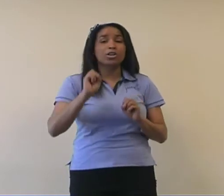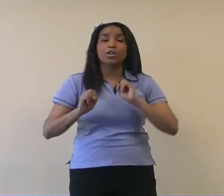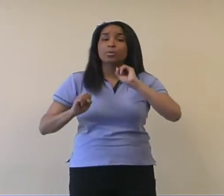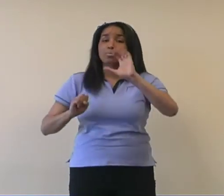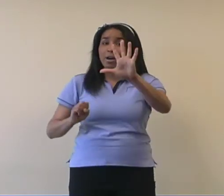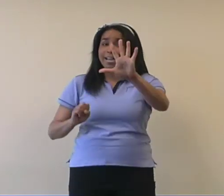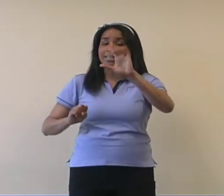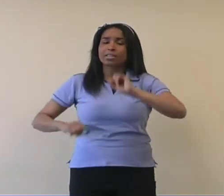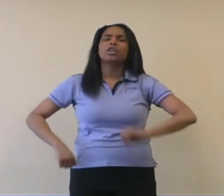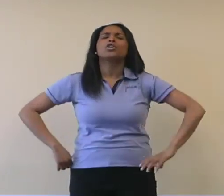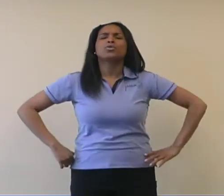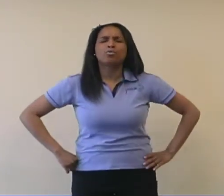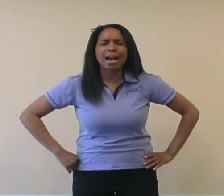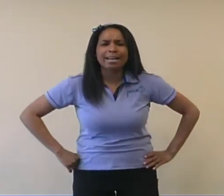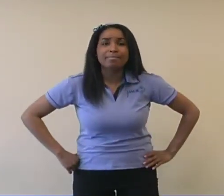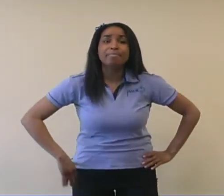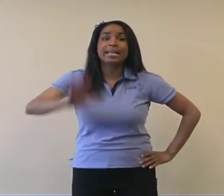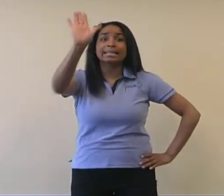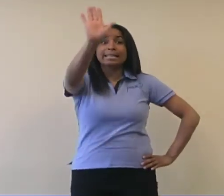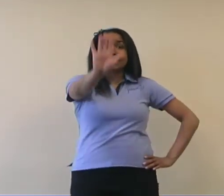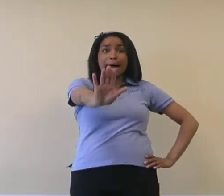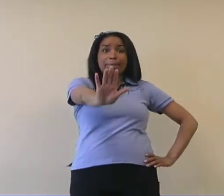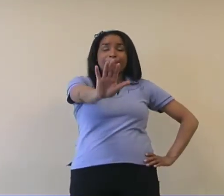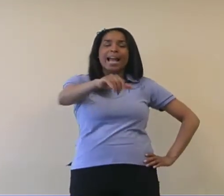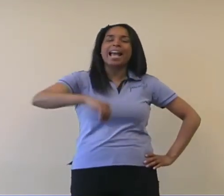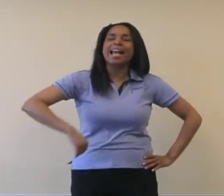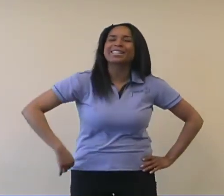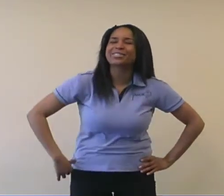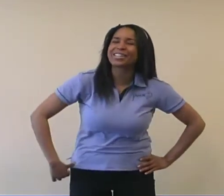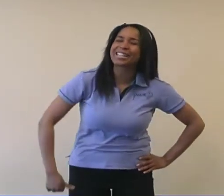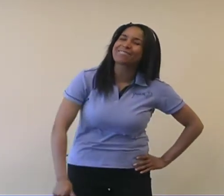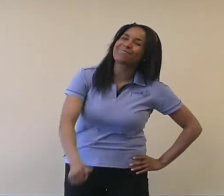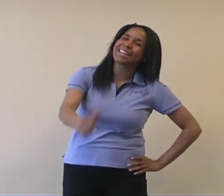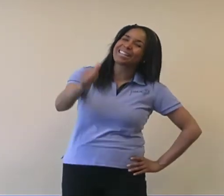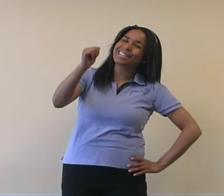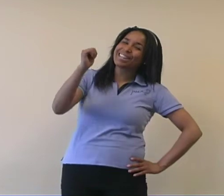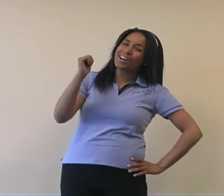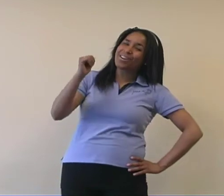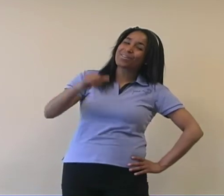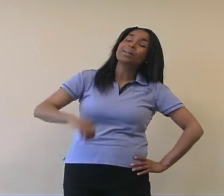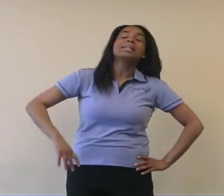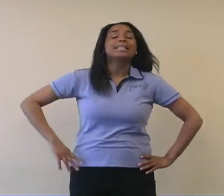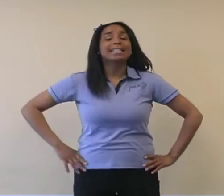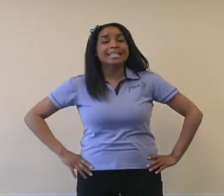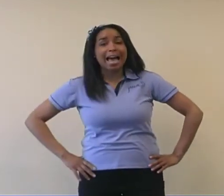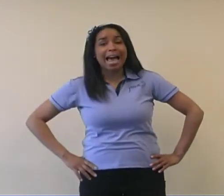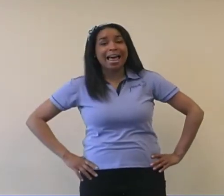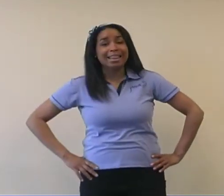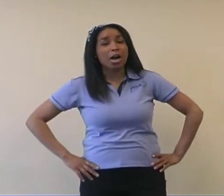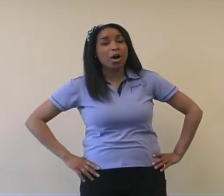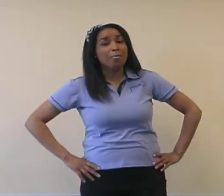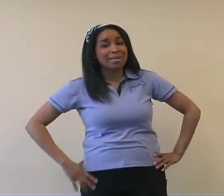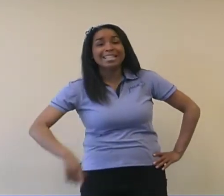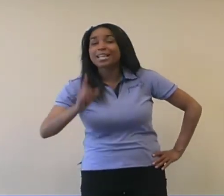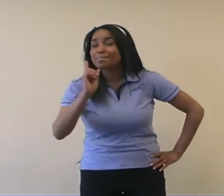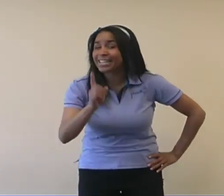bright, red means stop and green means go, yellow means please